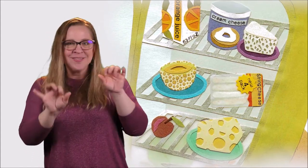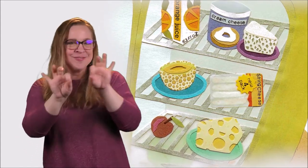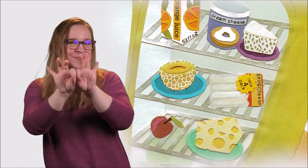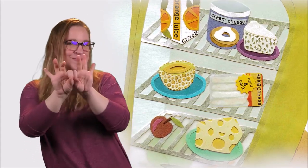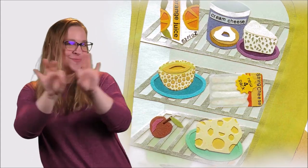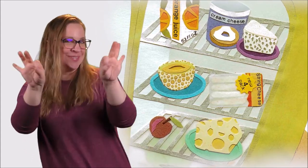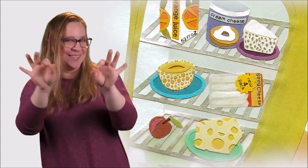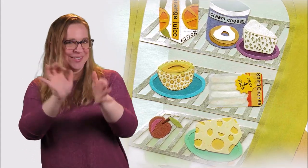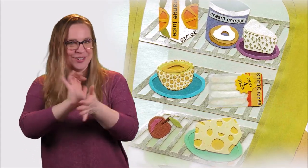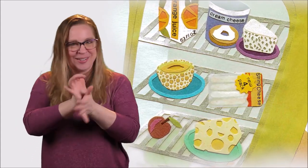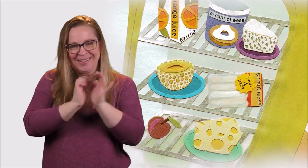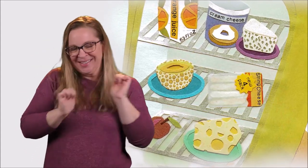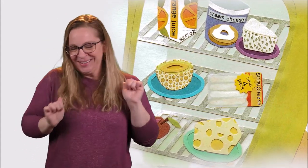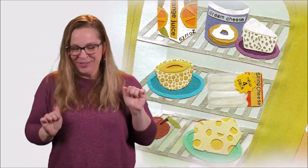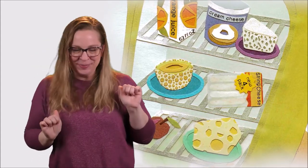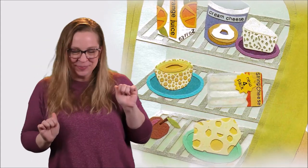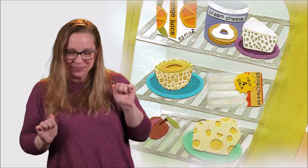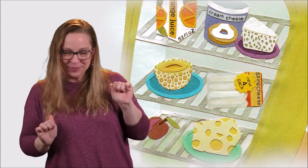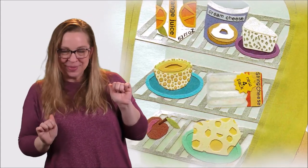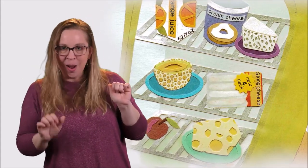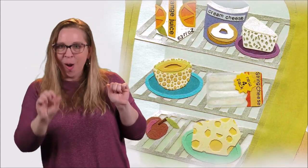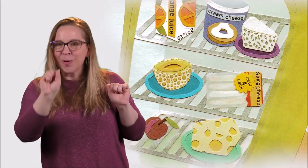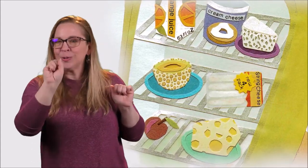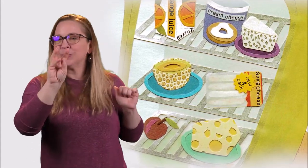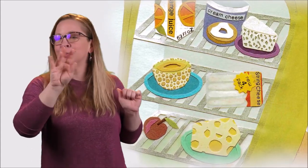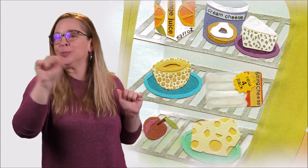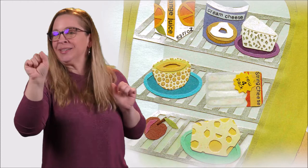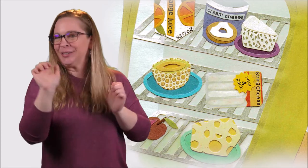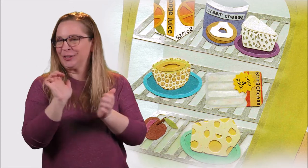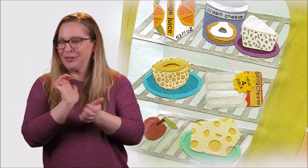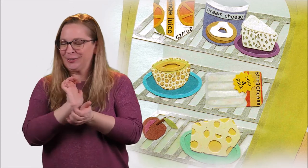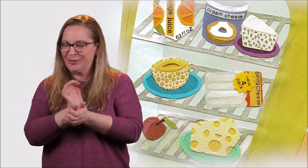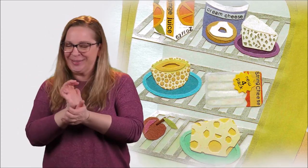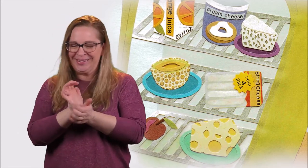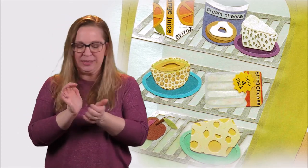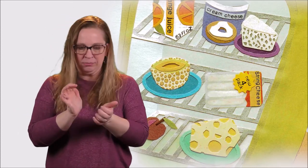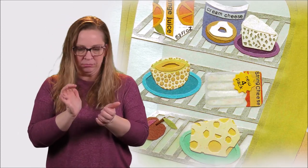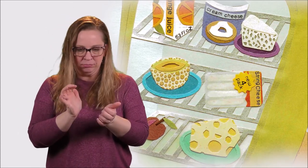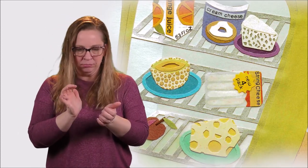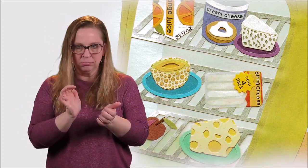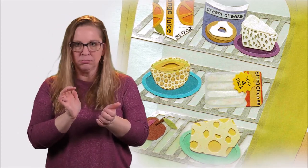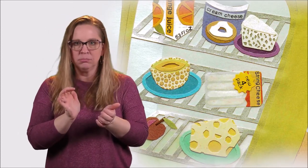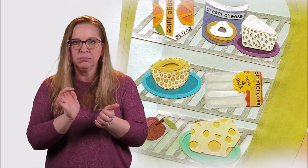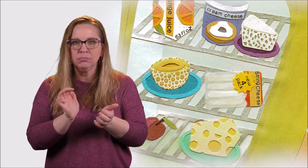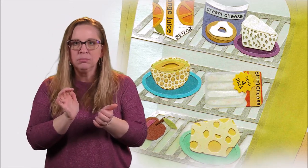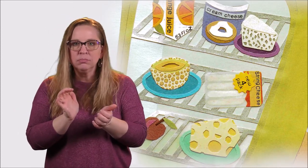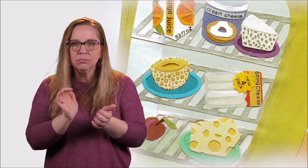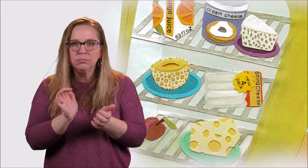and Swiss cheese, but no mozzarella.